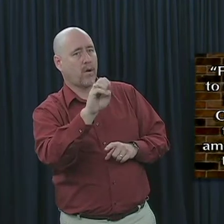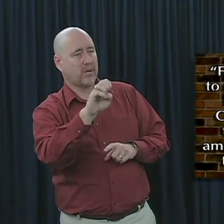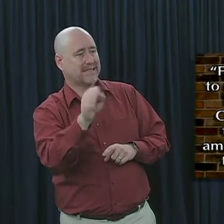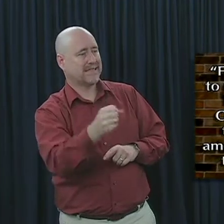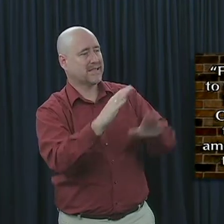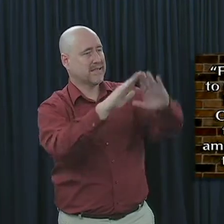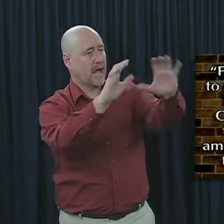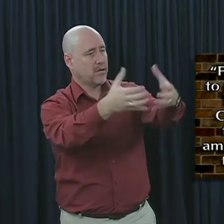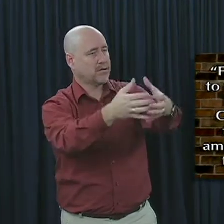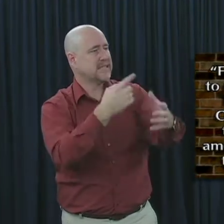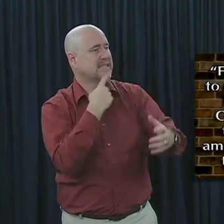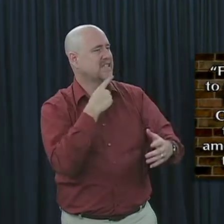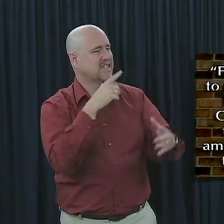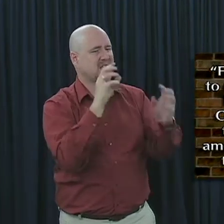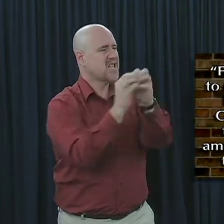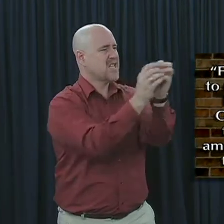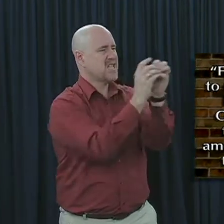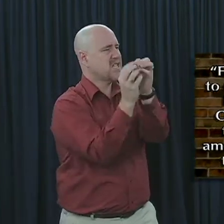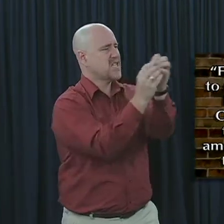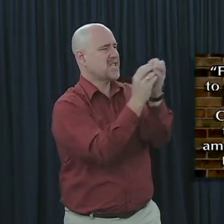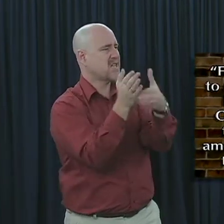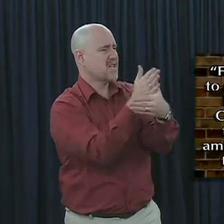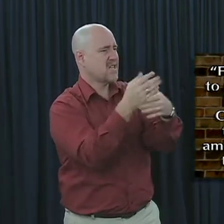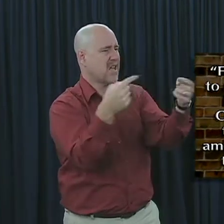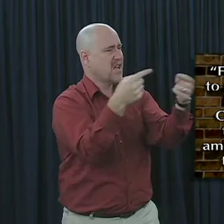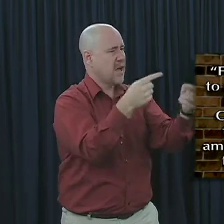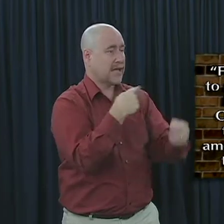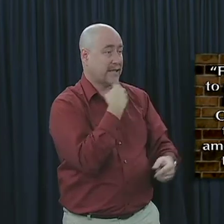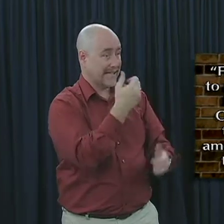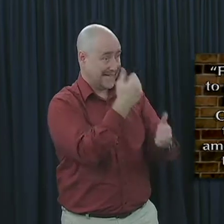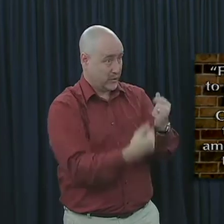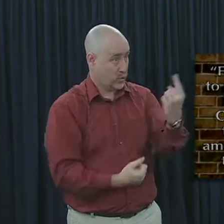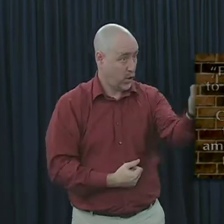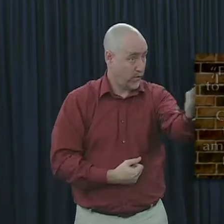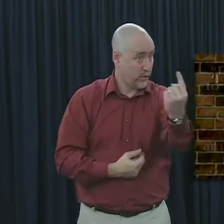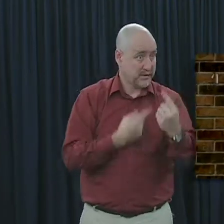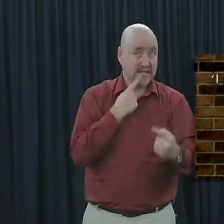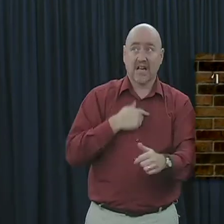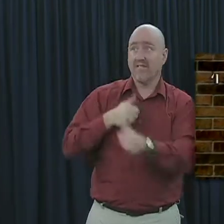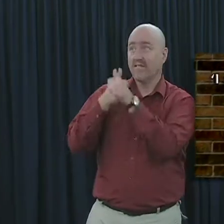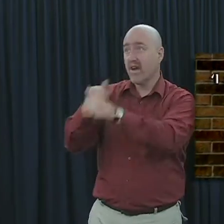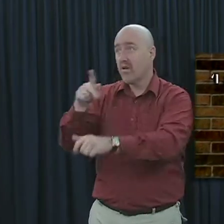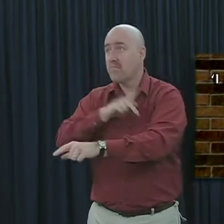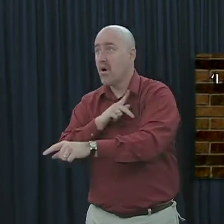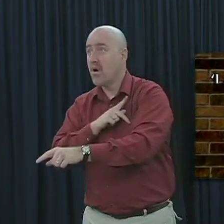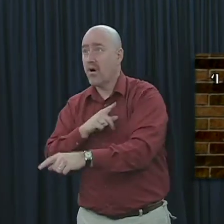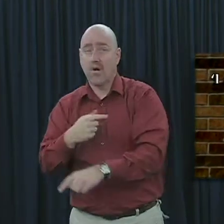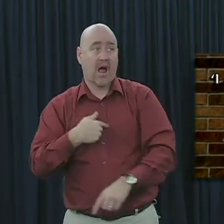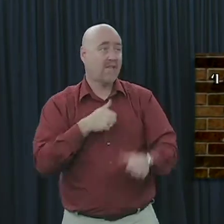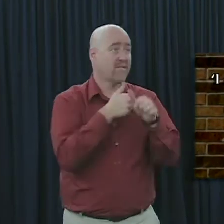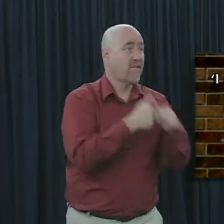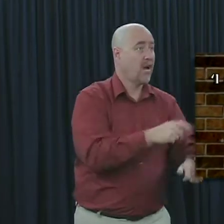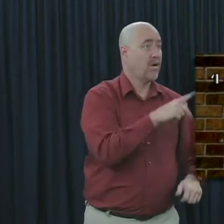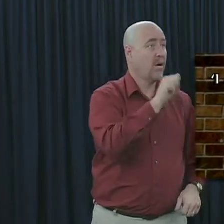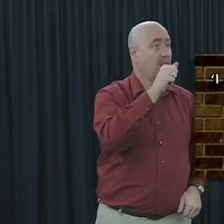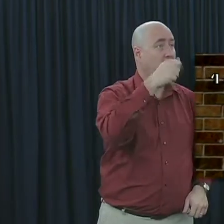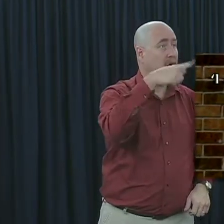that there are contentions among you. Now I say this, that each one of you says, I am of Paul, or I am of Apollos,